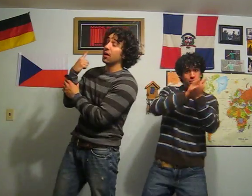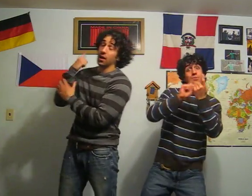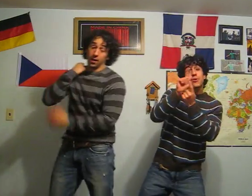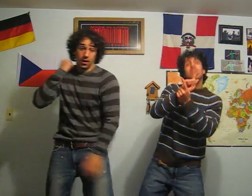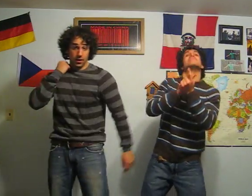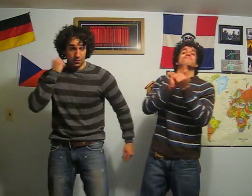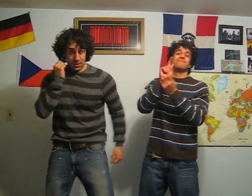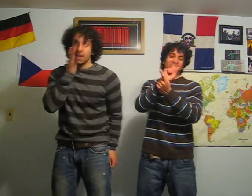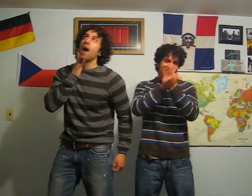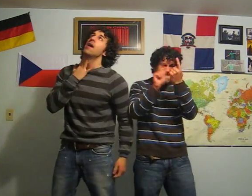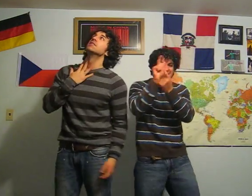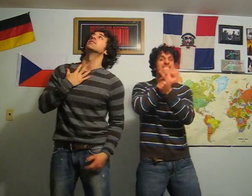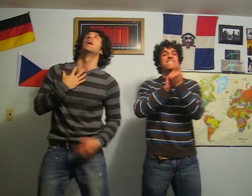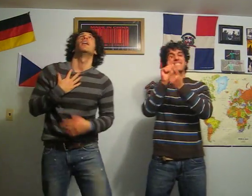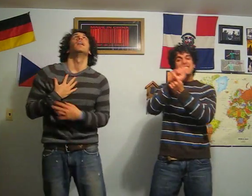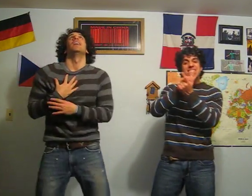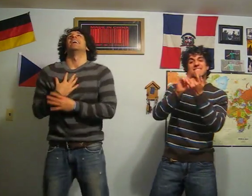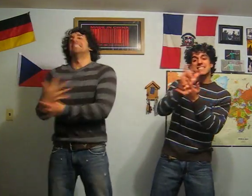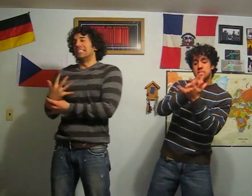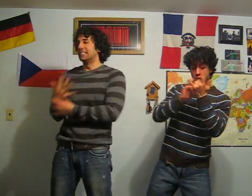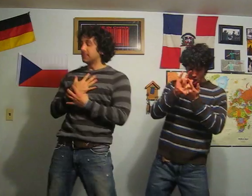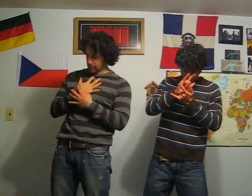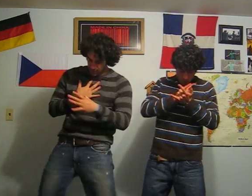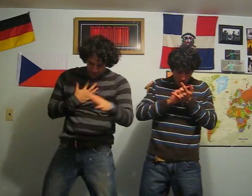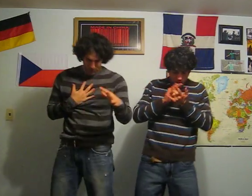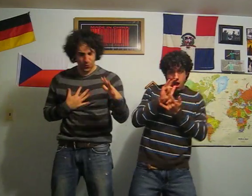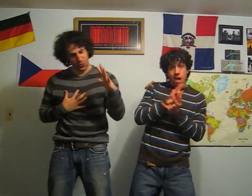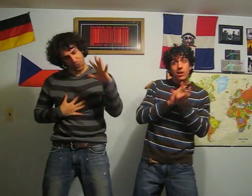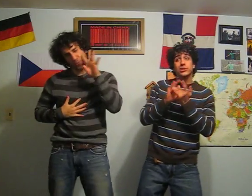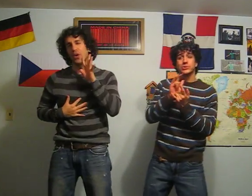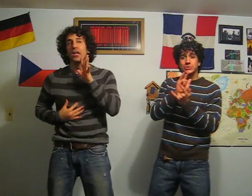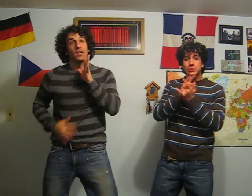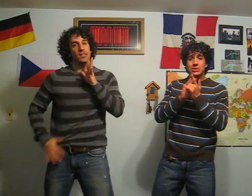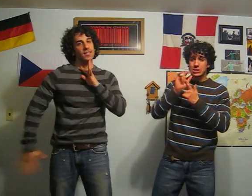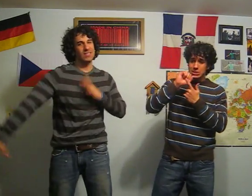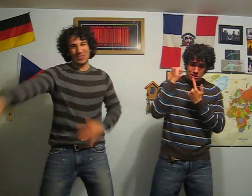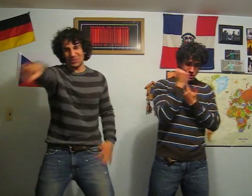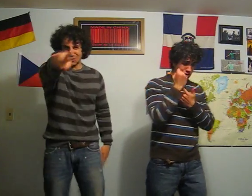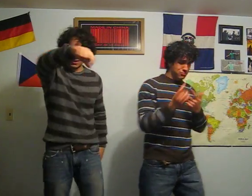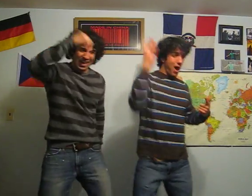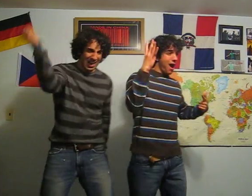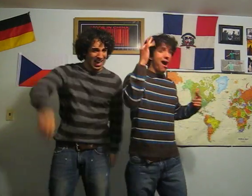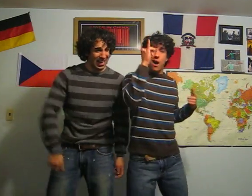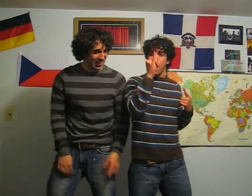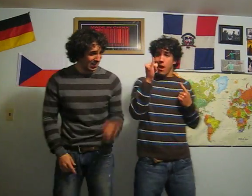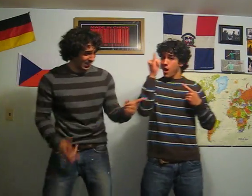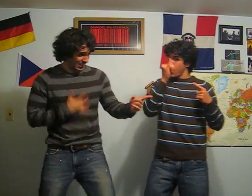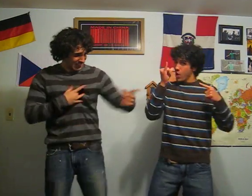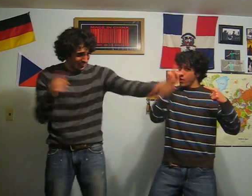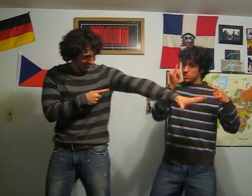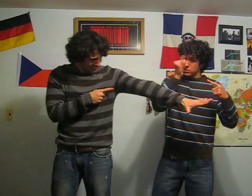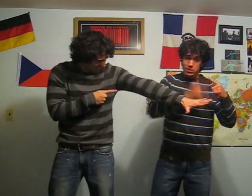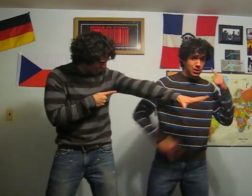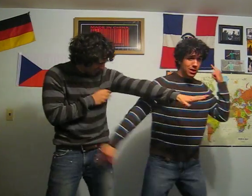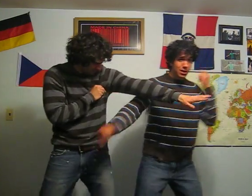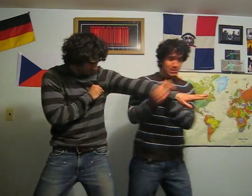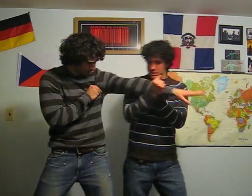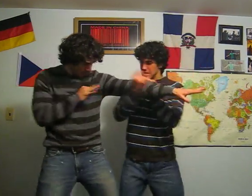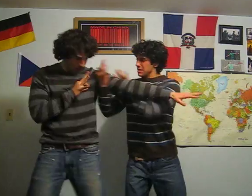going under Baby, who turned the temperature higher Cause I'm burning